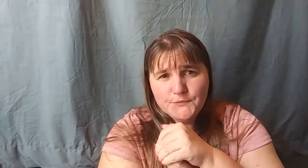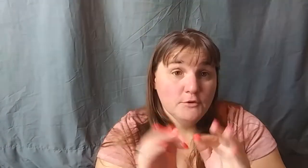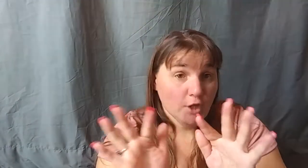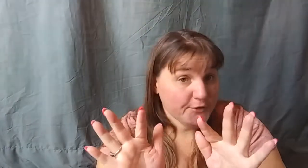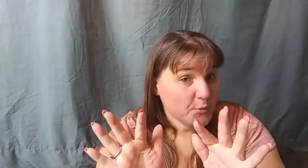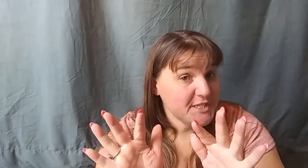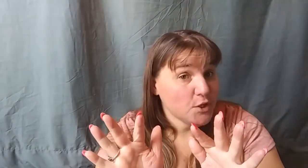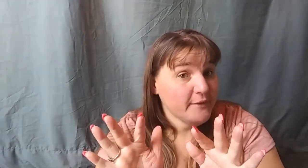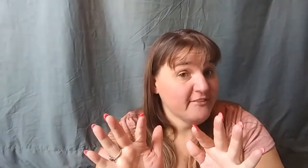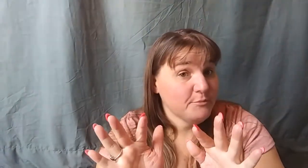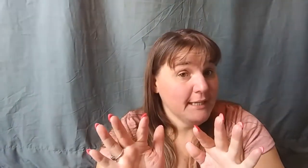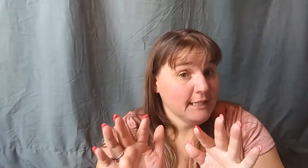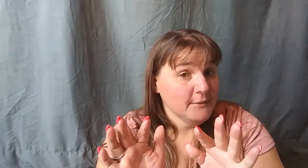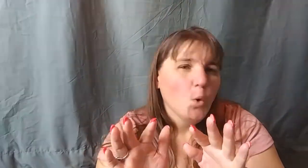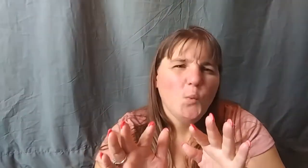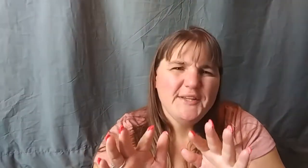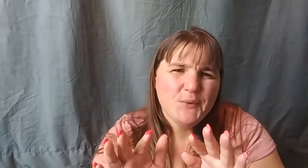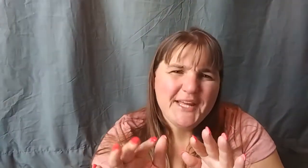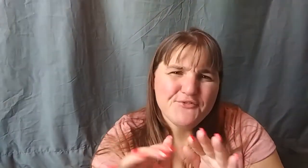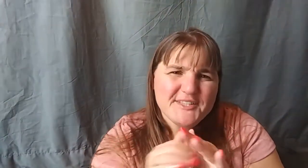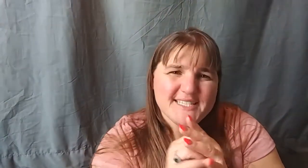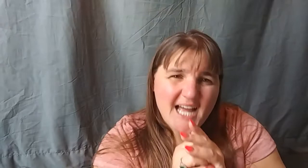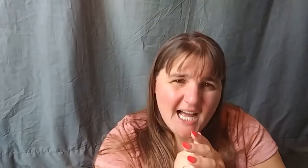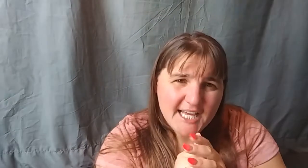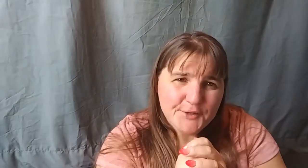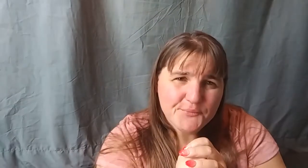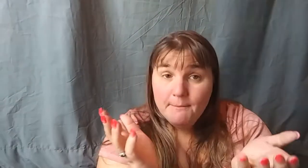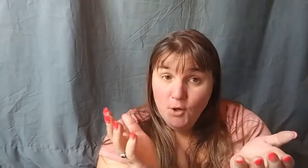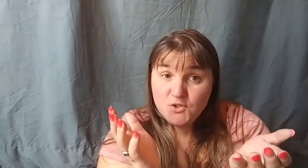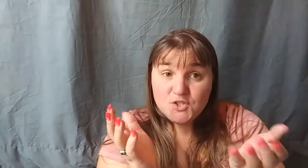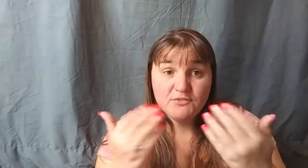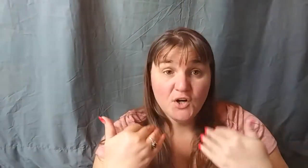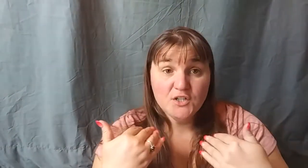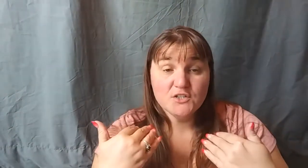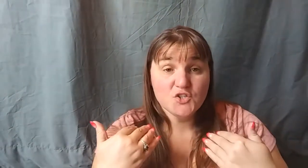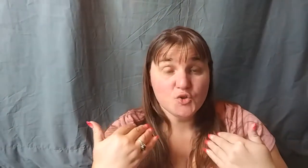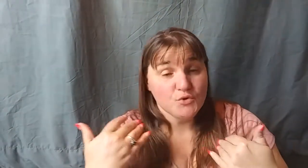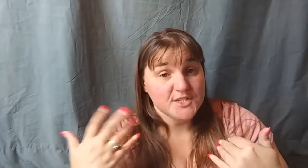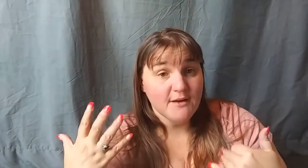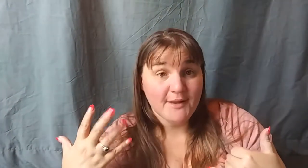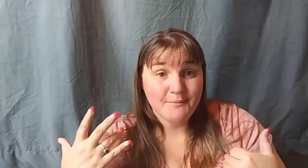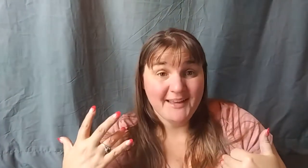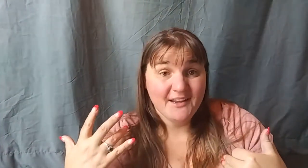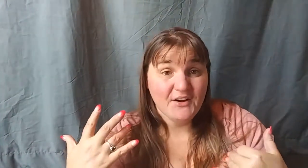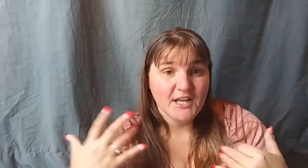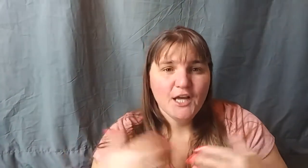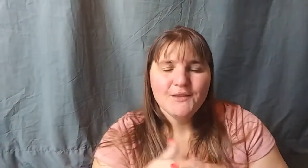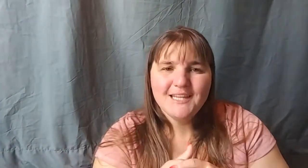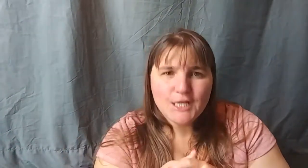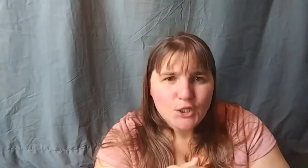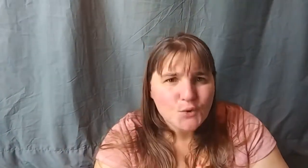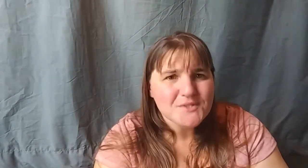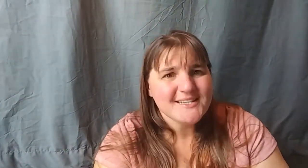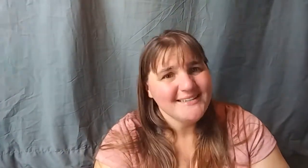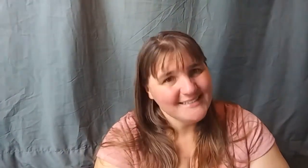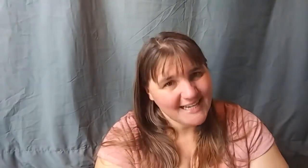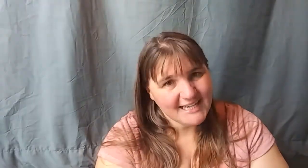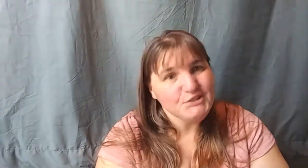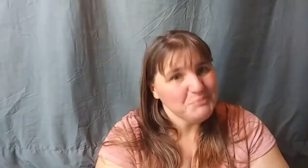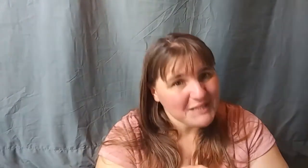Not that we don't have money. We don't have the time. Most of our stores around my area, they close at 9 p